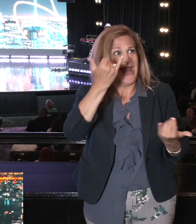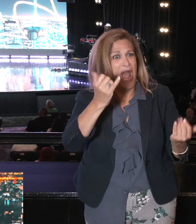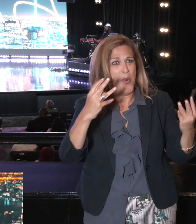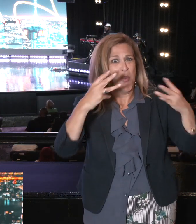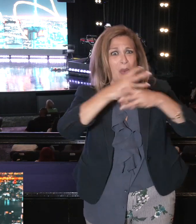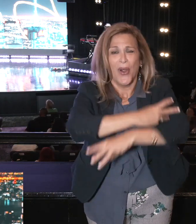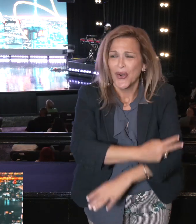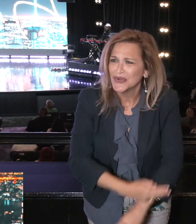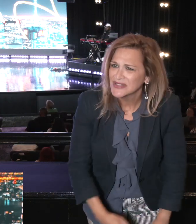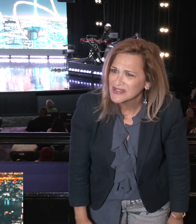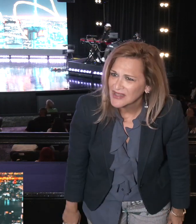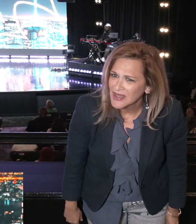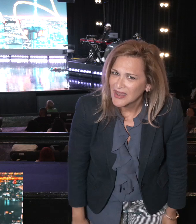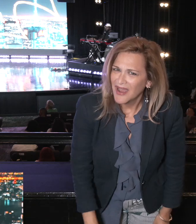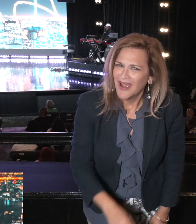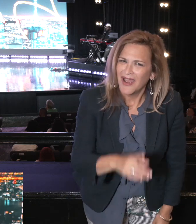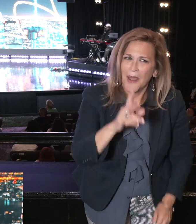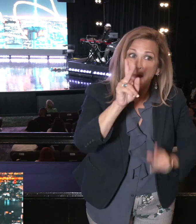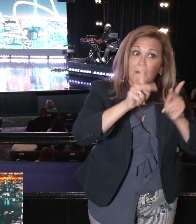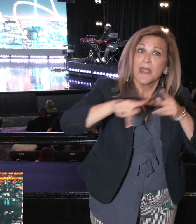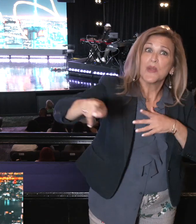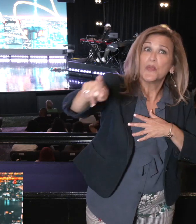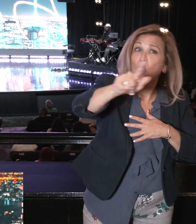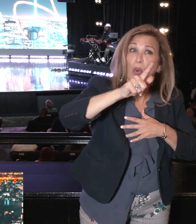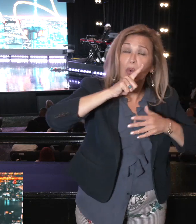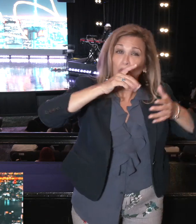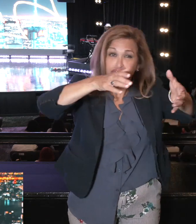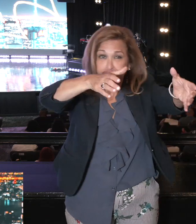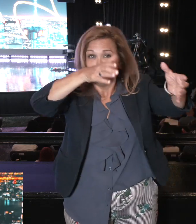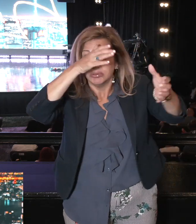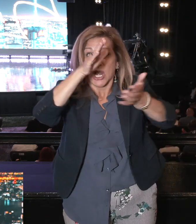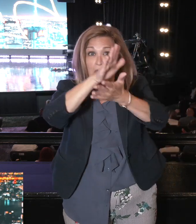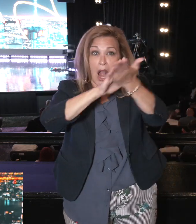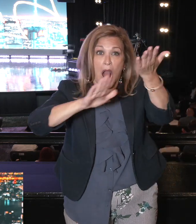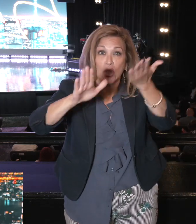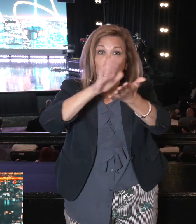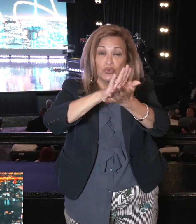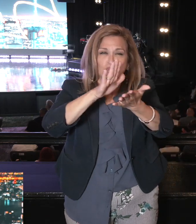thinking? Really? You think I'm that stupid? But I'm not that smart. But I'm not that stupid.